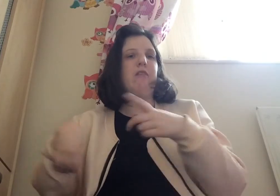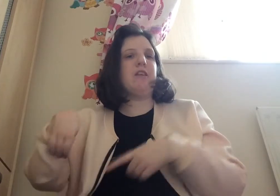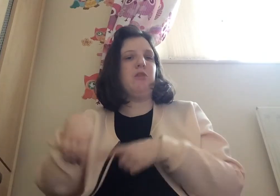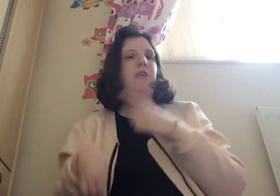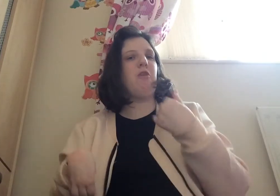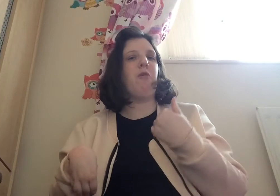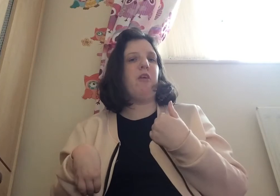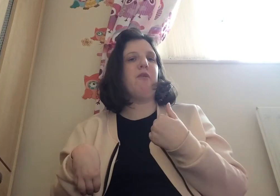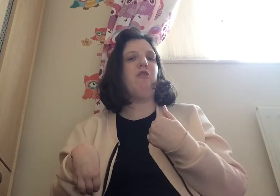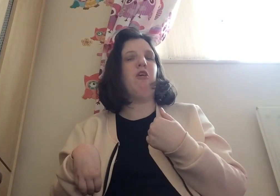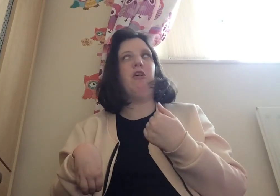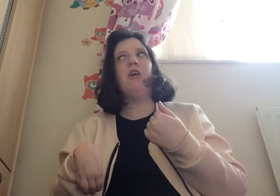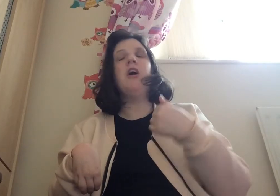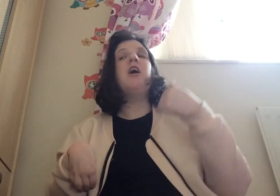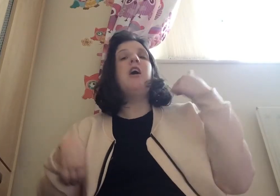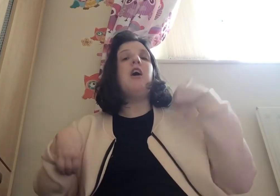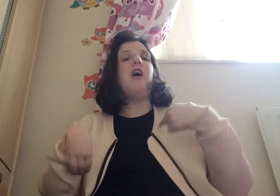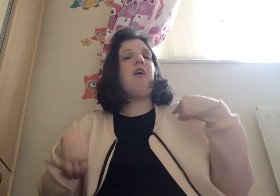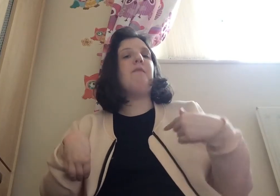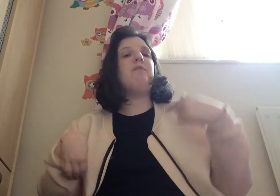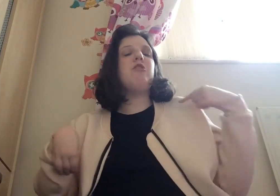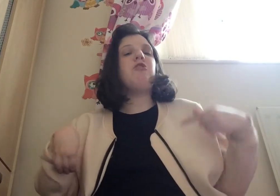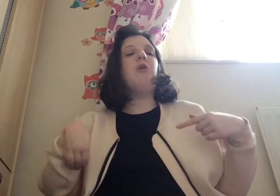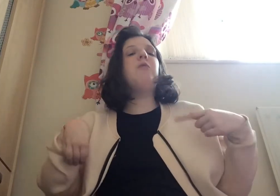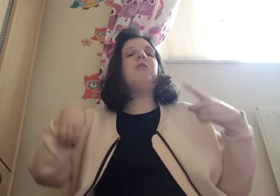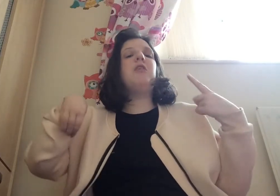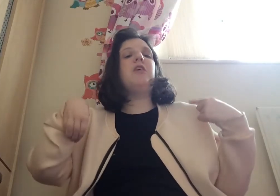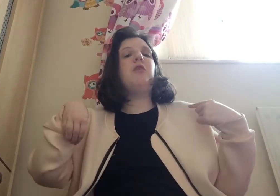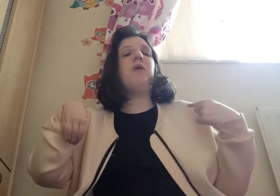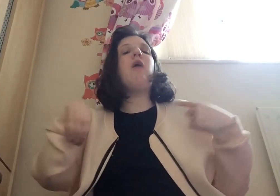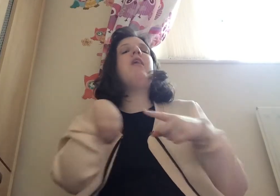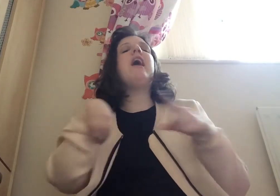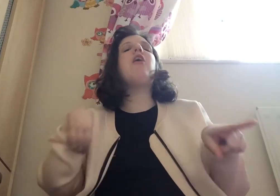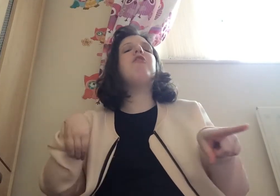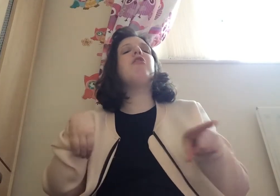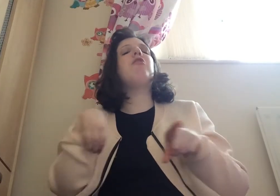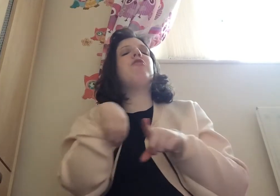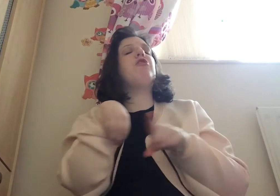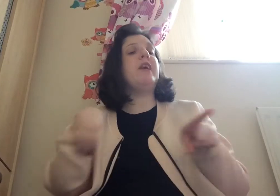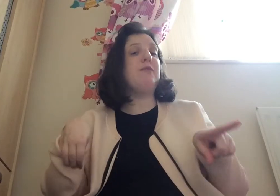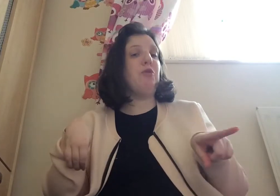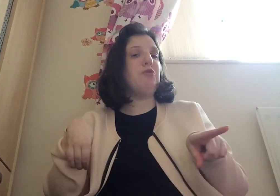you've had something wrong with you before um so we only get her for for three months